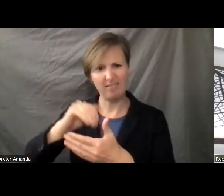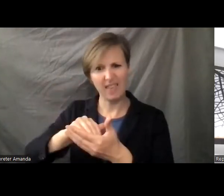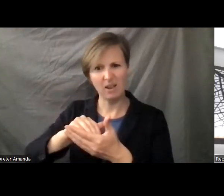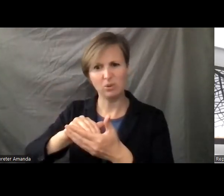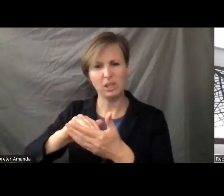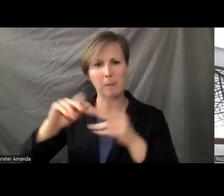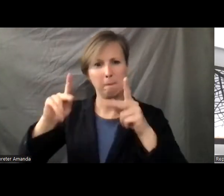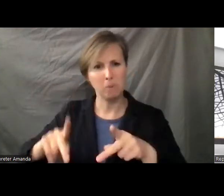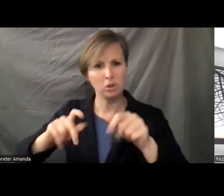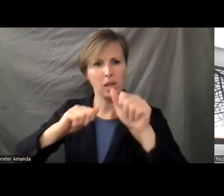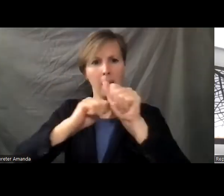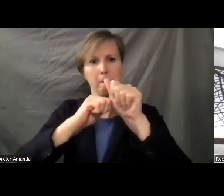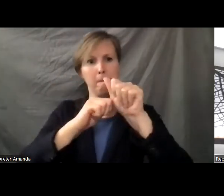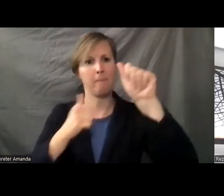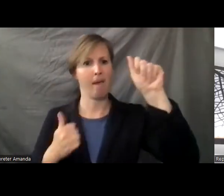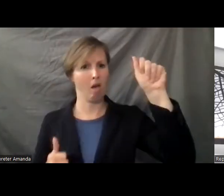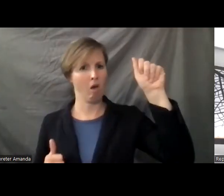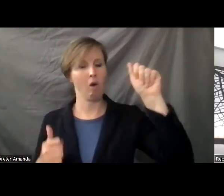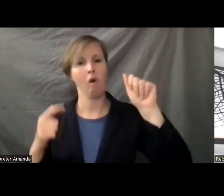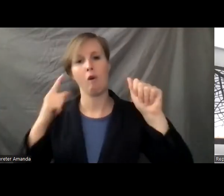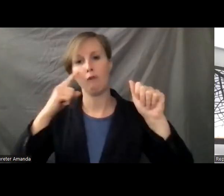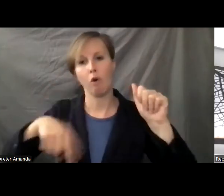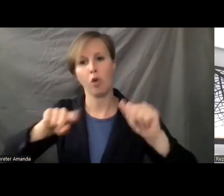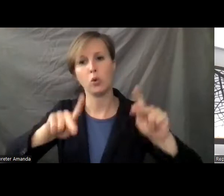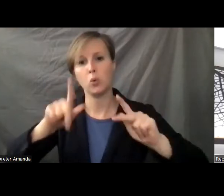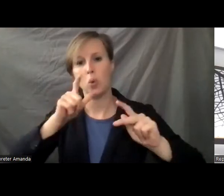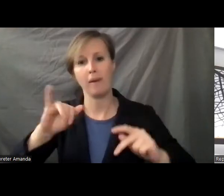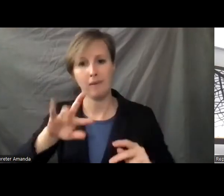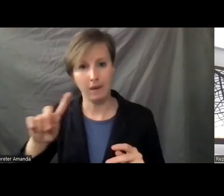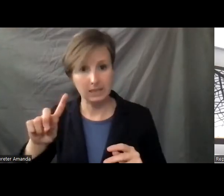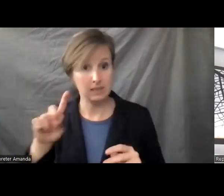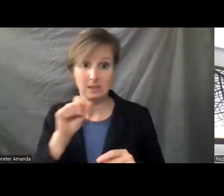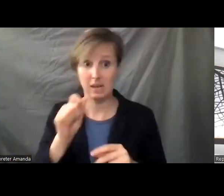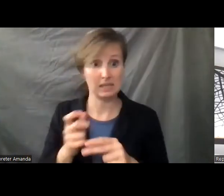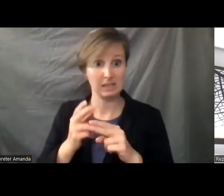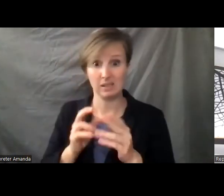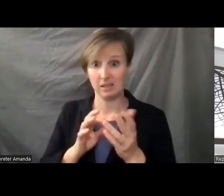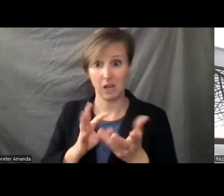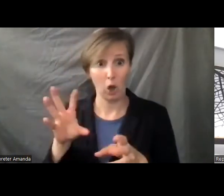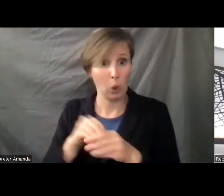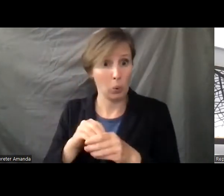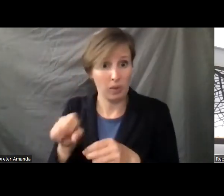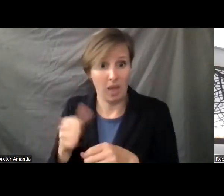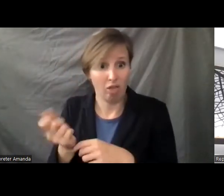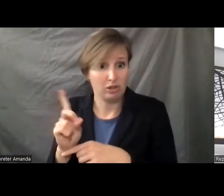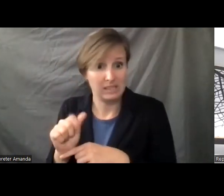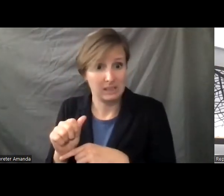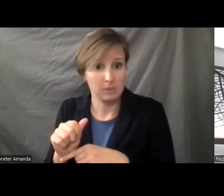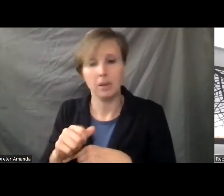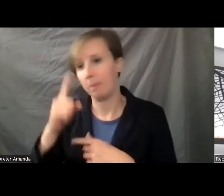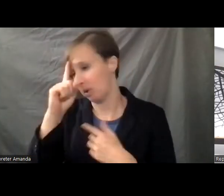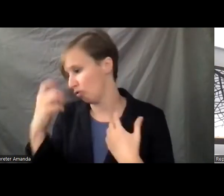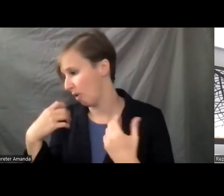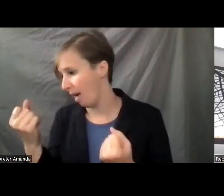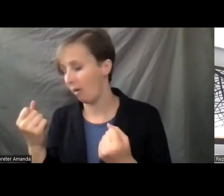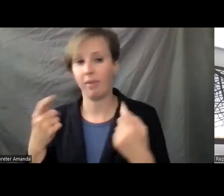just in Virginia for those with intellectual disabilities. And it doesn't count the other disabilities that are out there, which include mental health